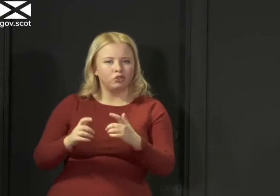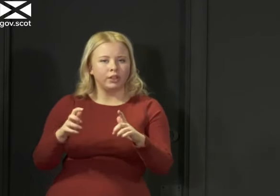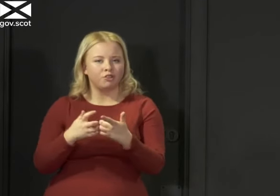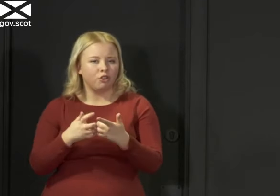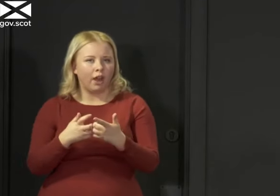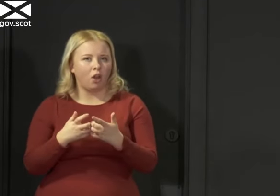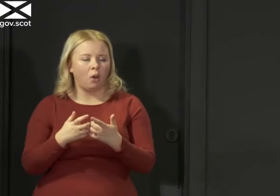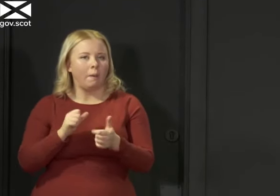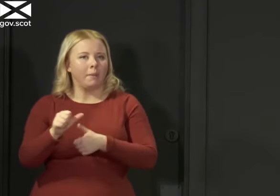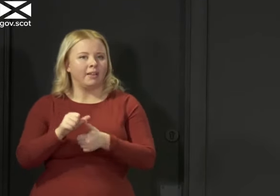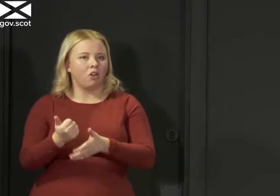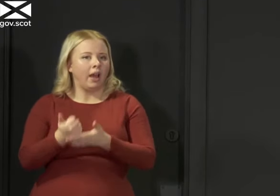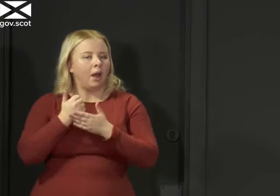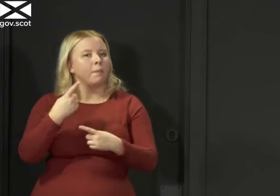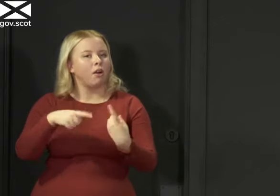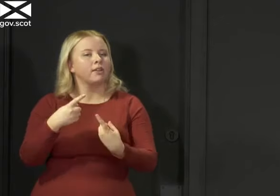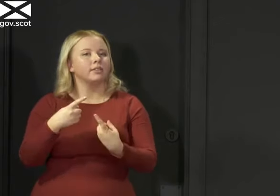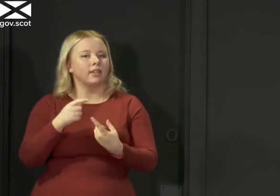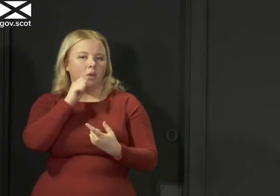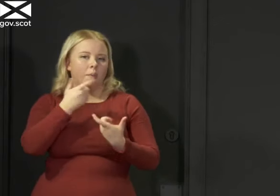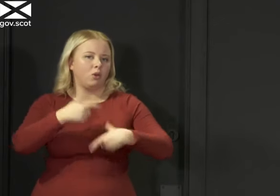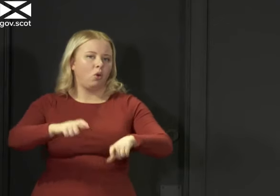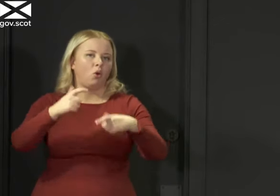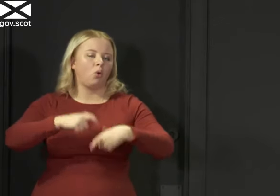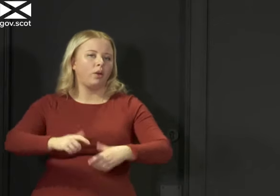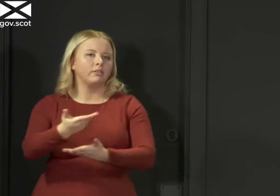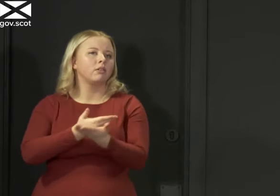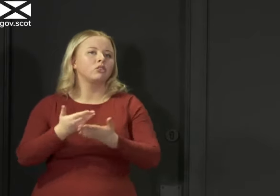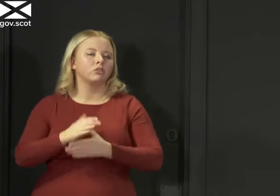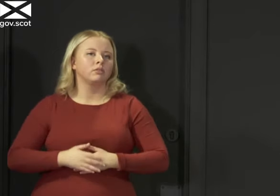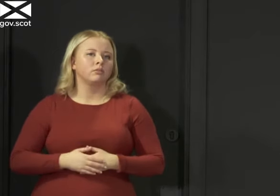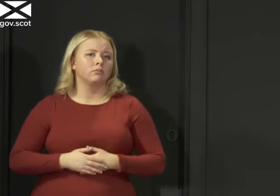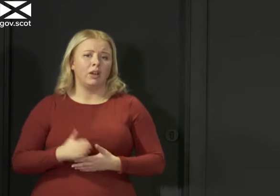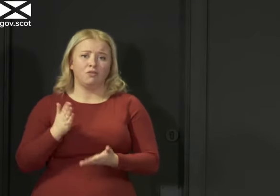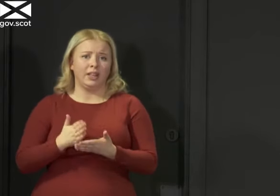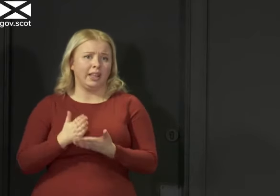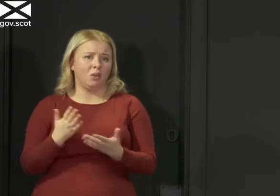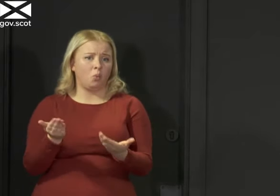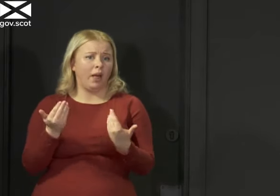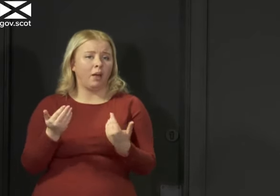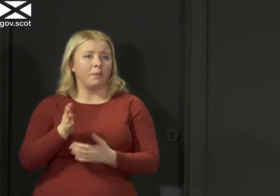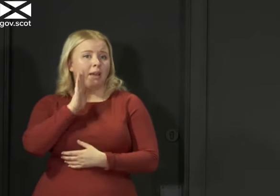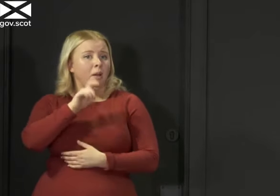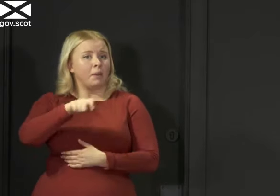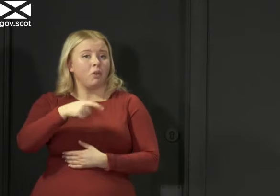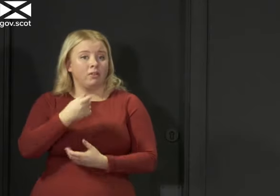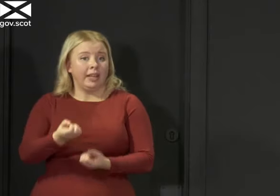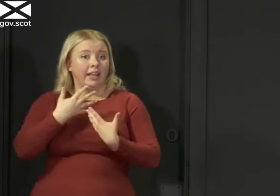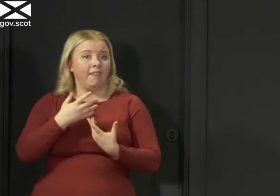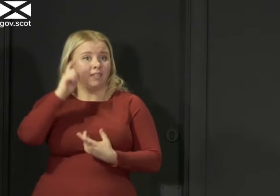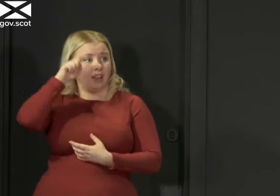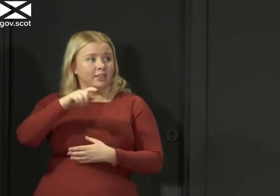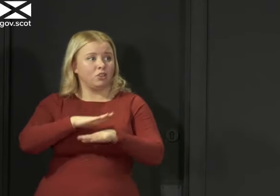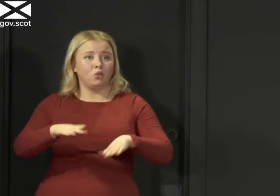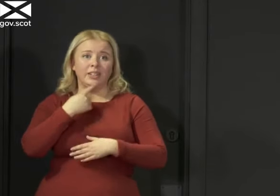better equip us. And that will be an ongoing discussion. think it's really welcome that we hear people come forward with ideas. Don't tell